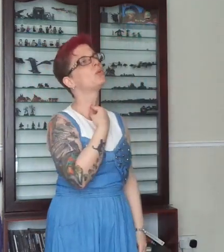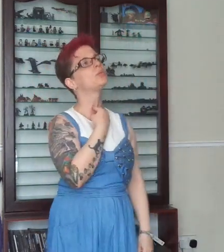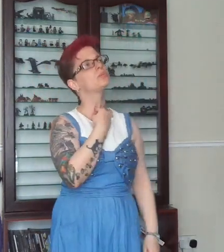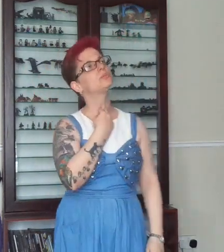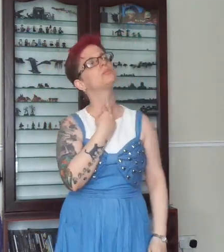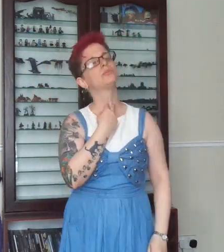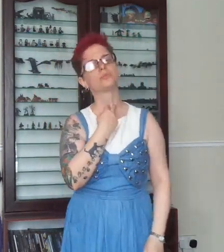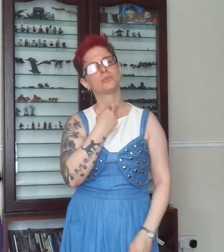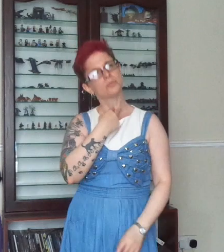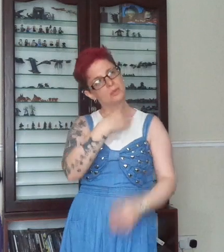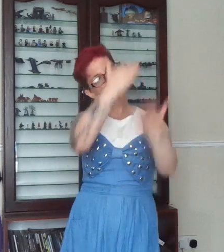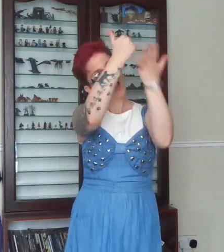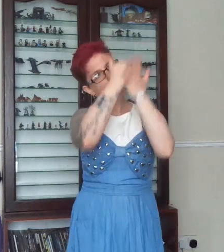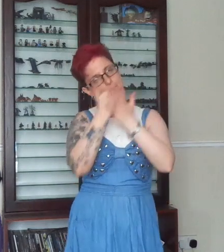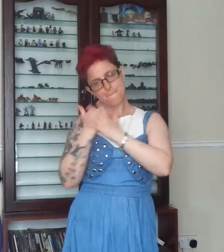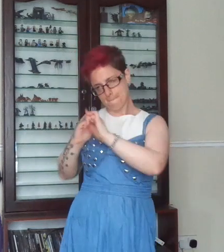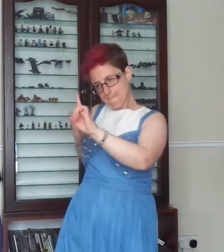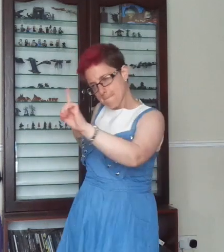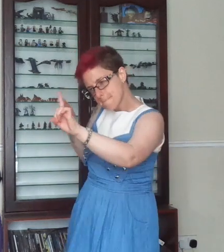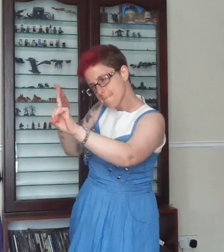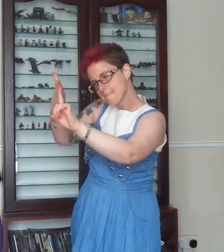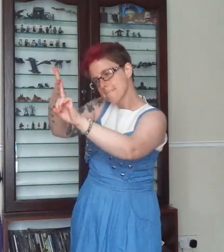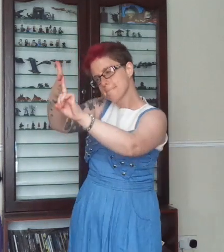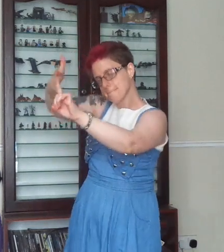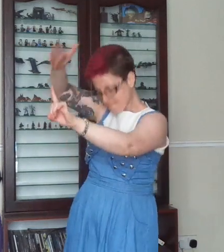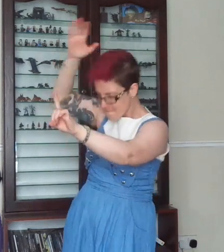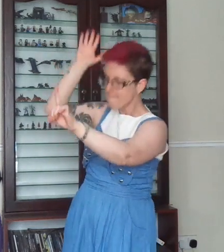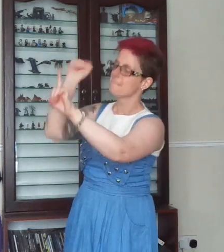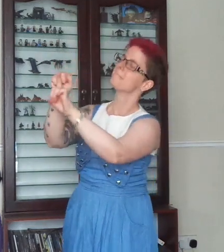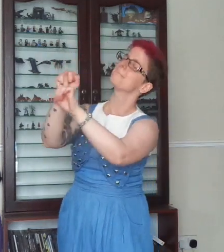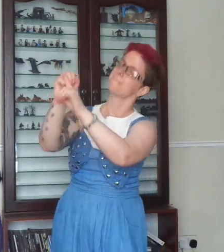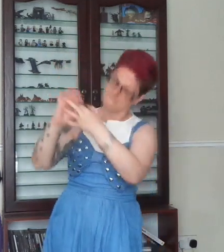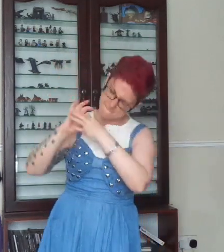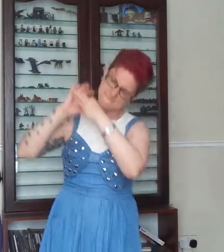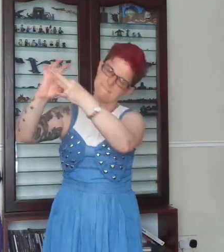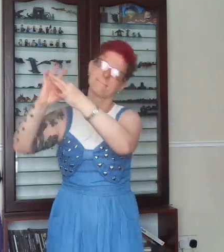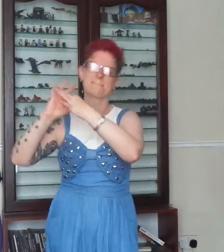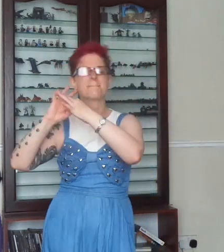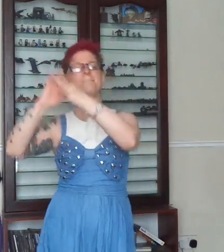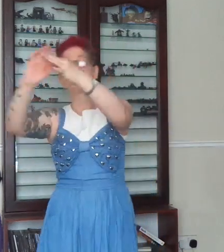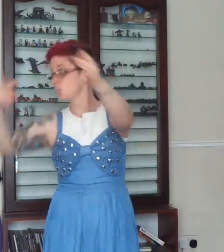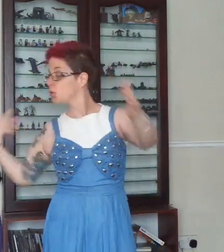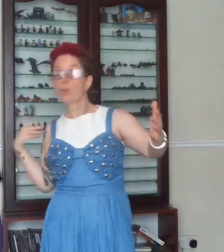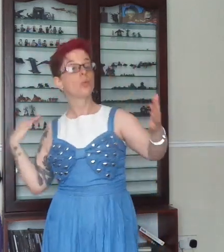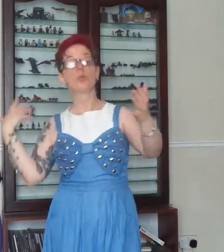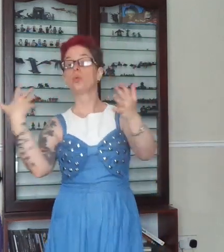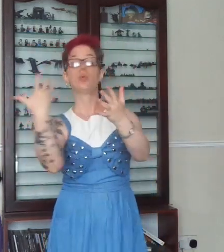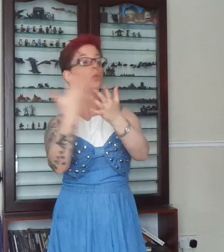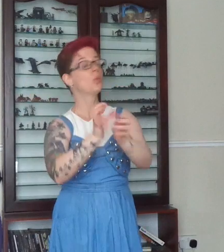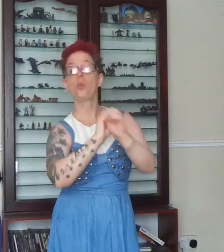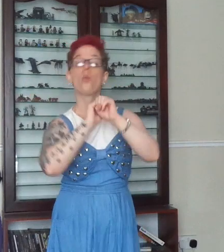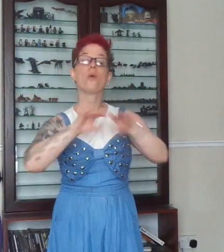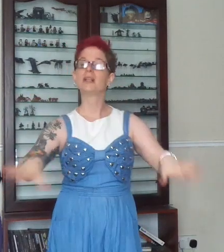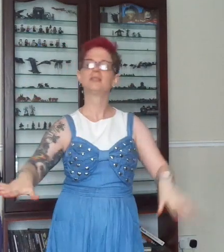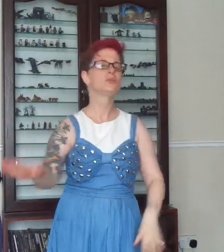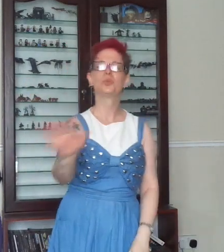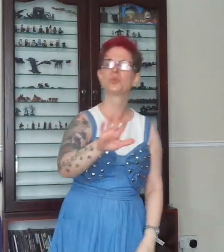just leave me home Don't tell me this is all for nothing I can only tell you